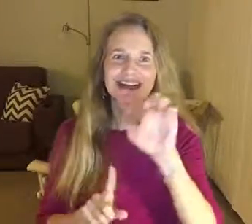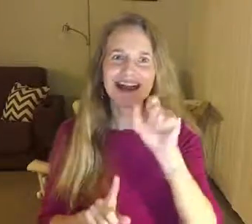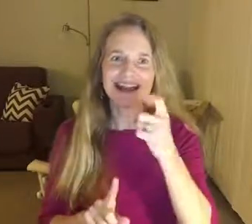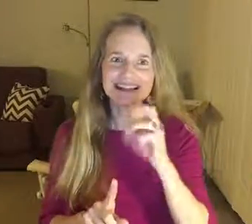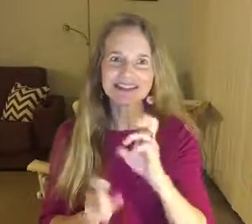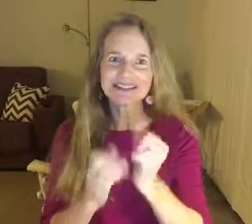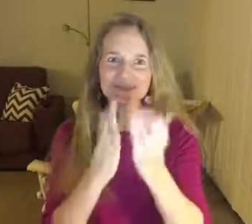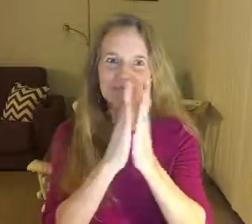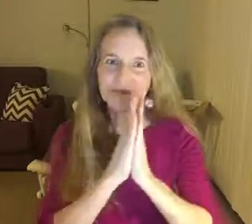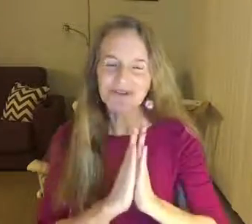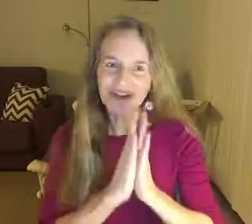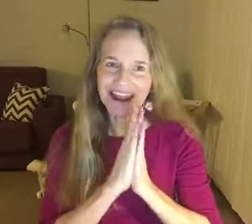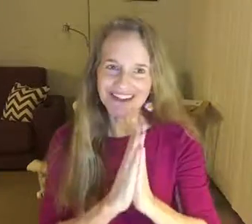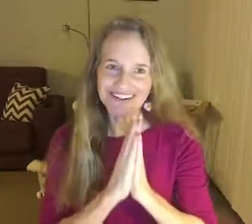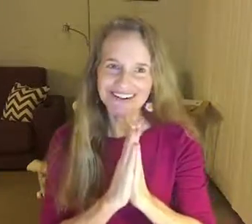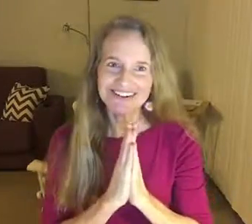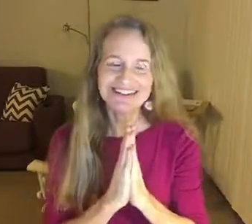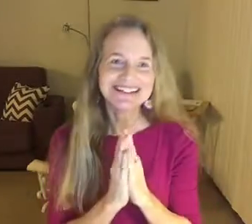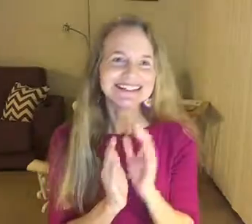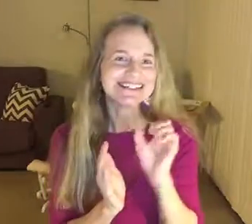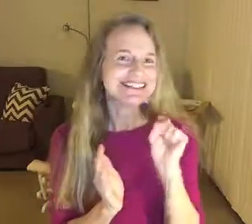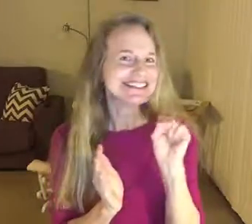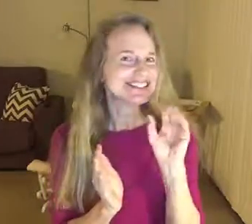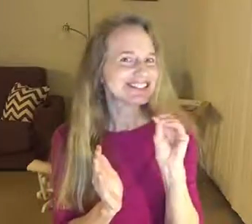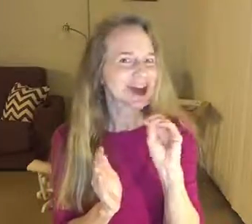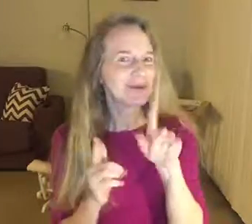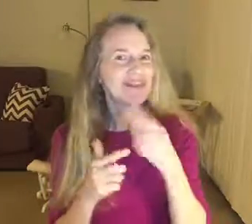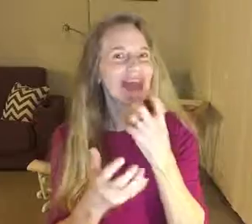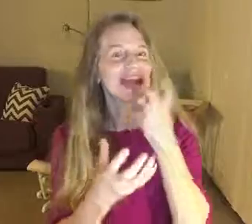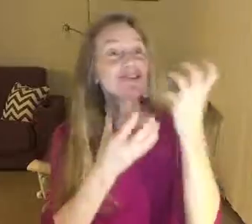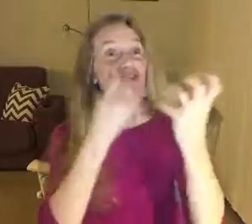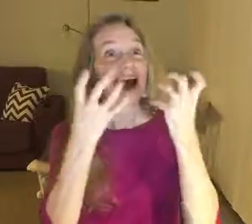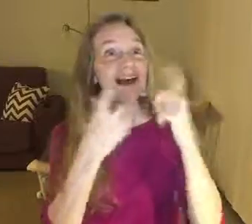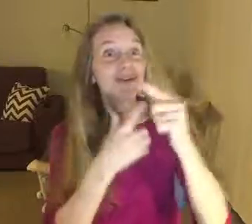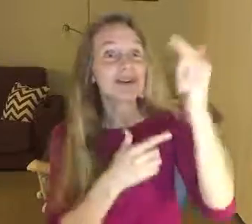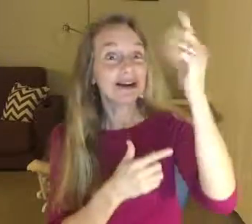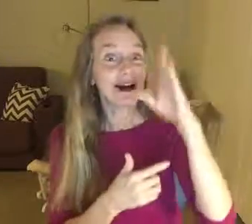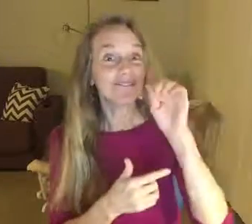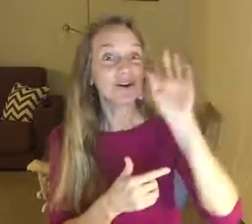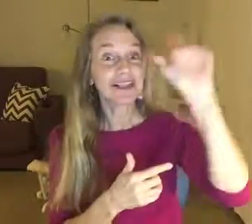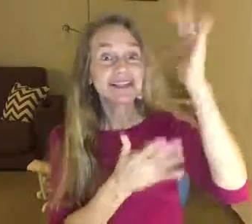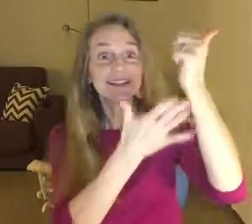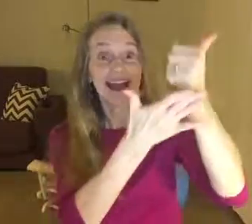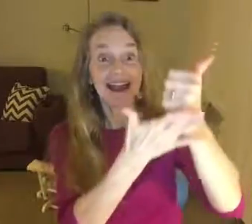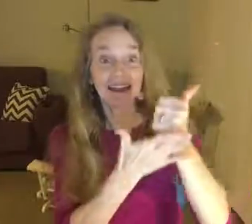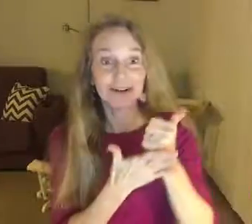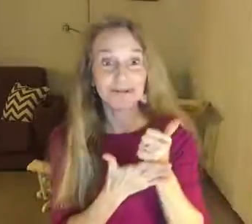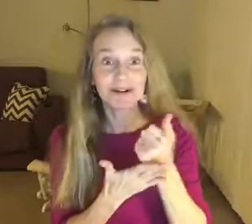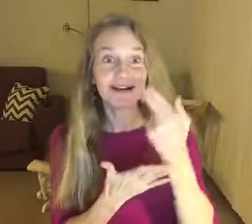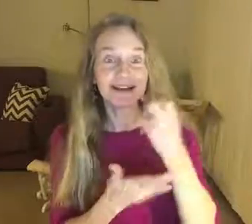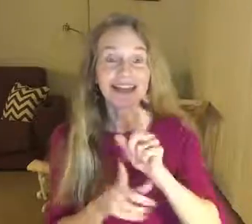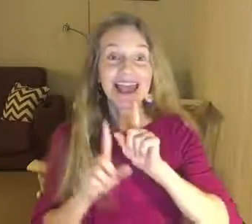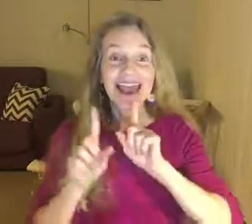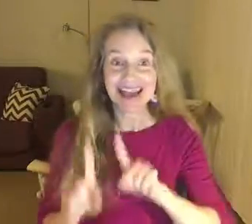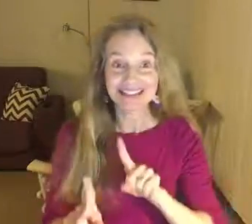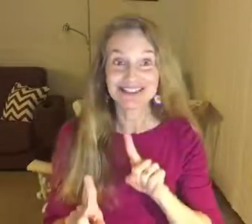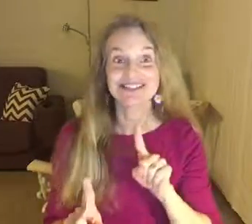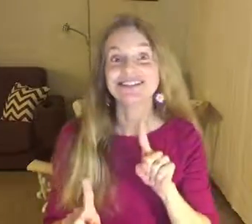Heather's prayer. So they cried to God for his help and answered